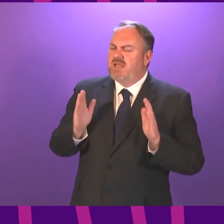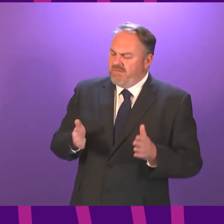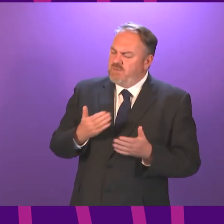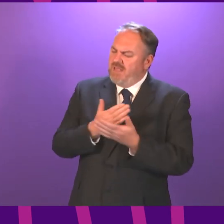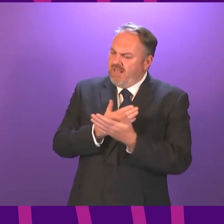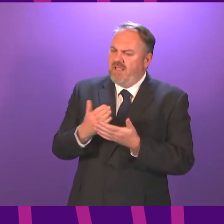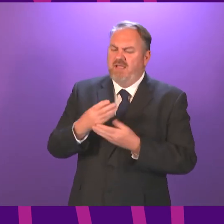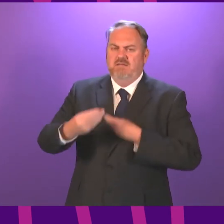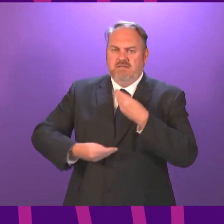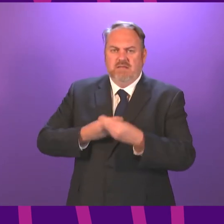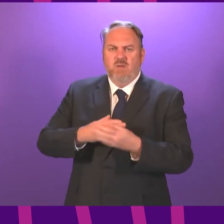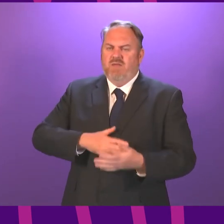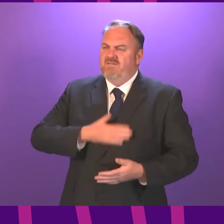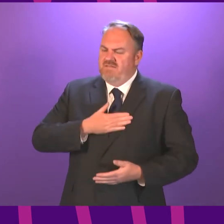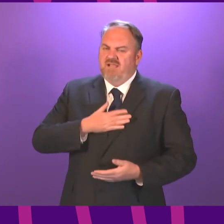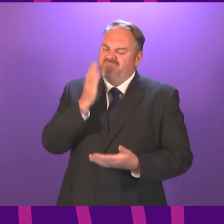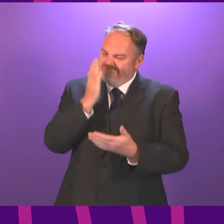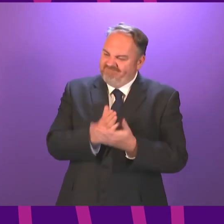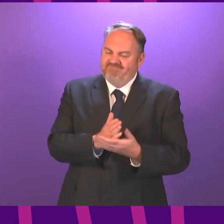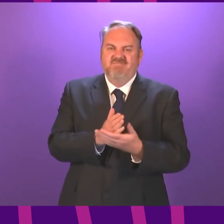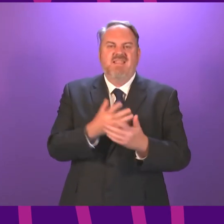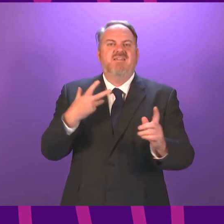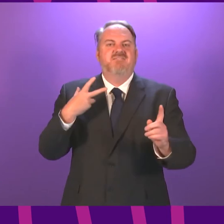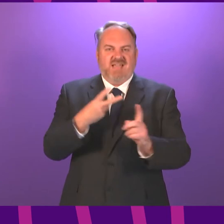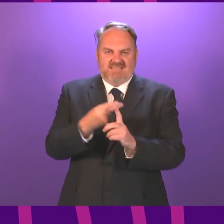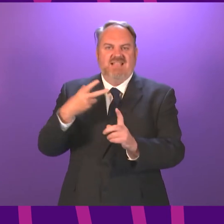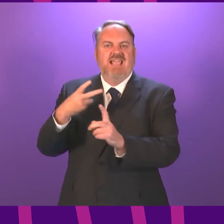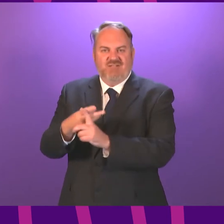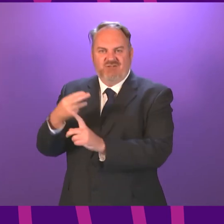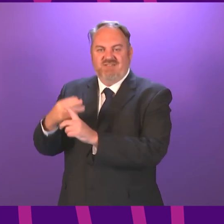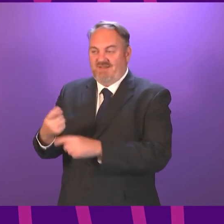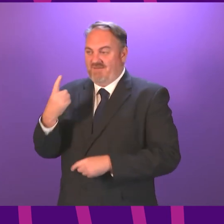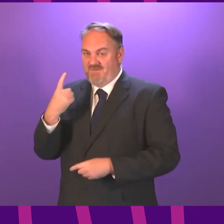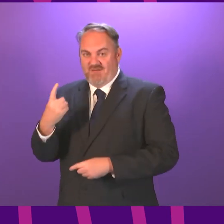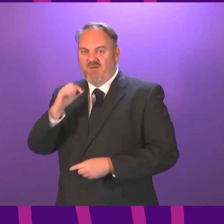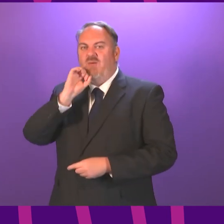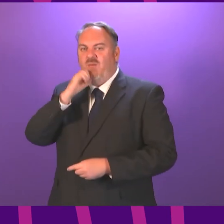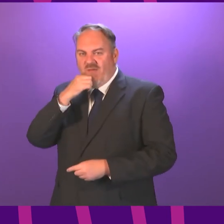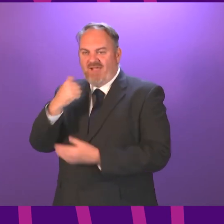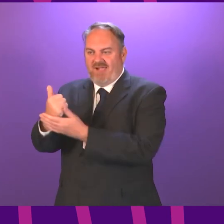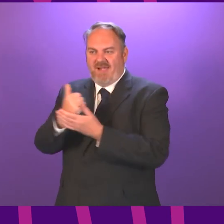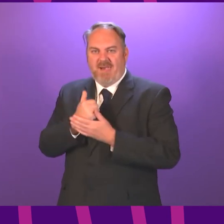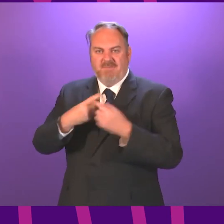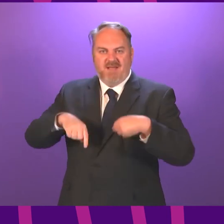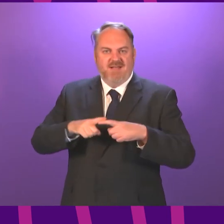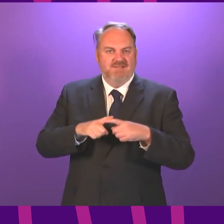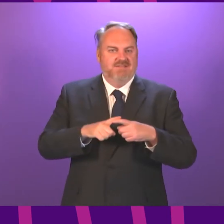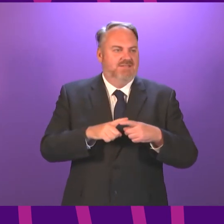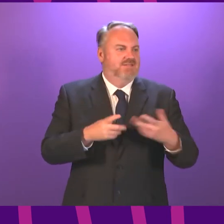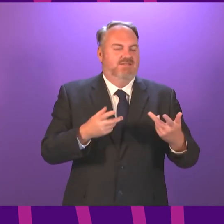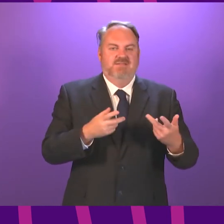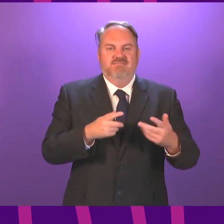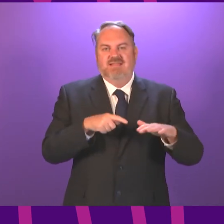optimistic that vaccination will allow us to move progressively to a less restrictive way of dealing with COVID.